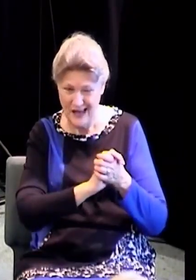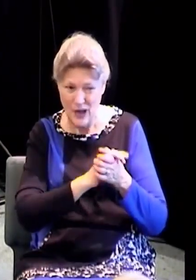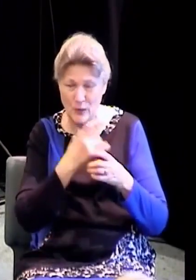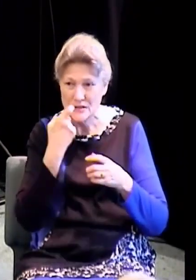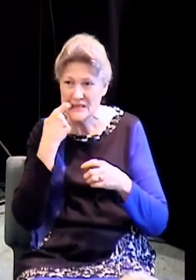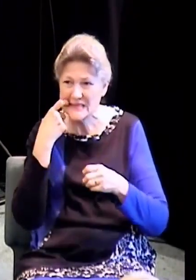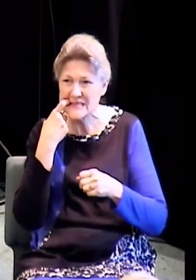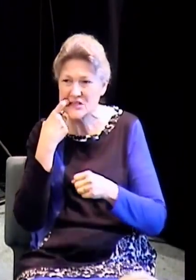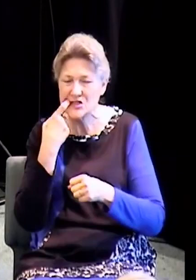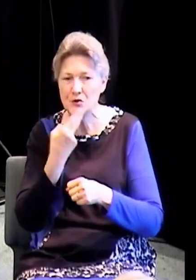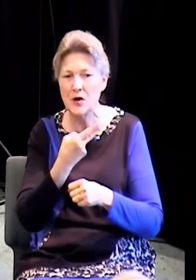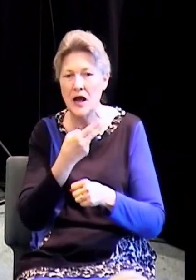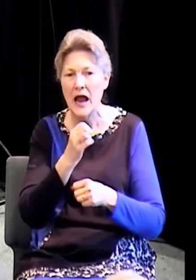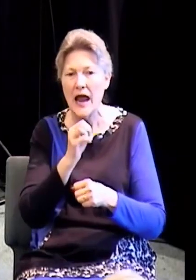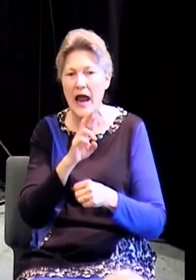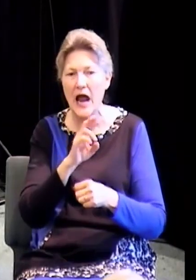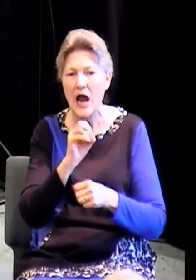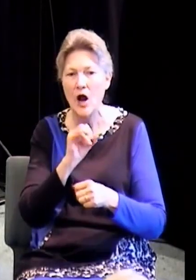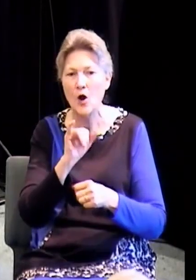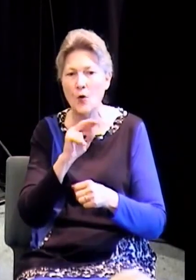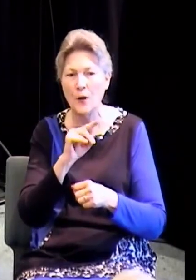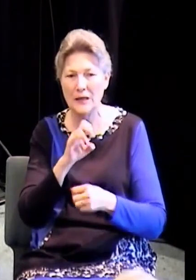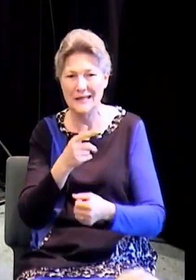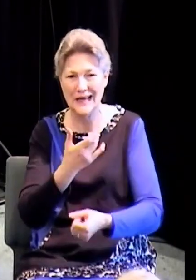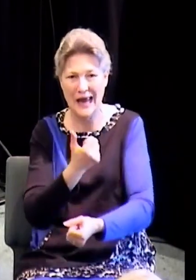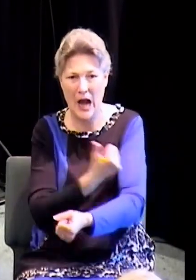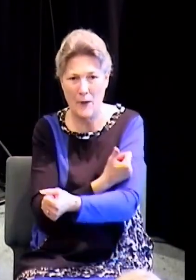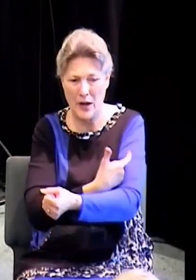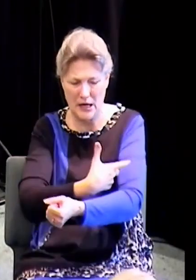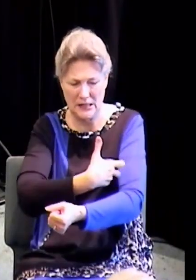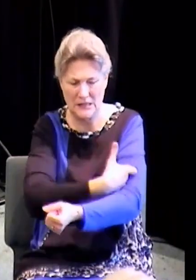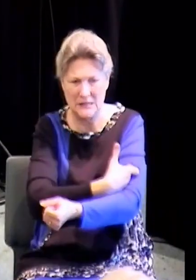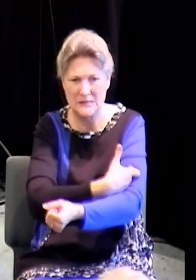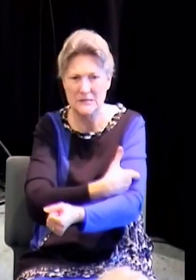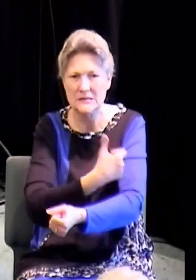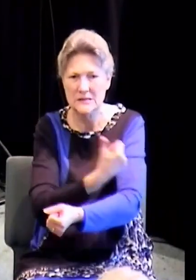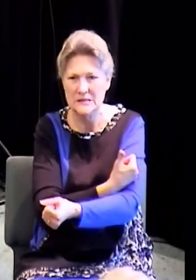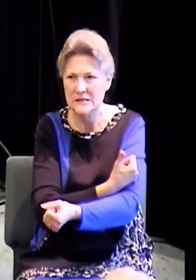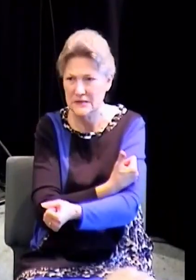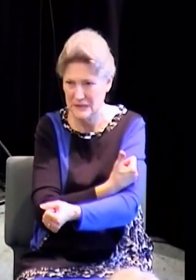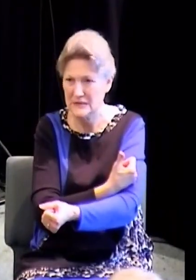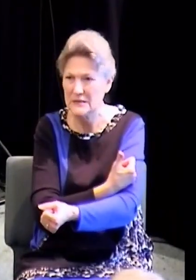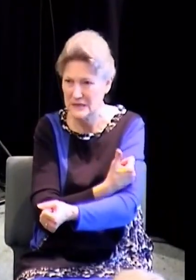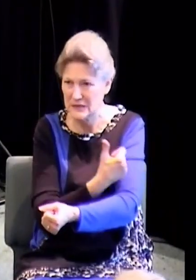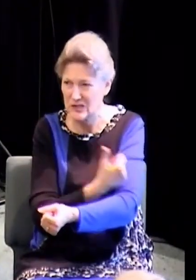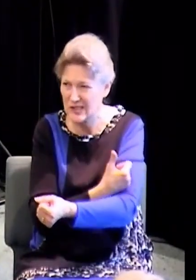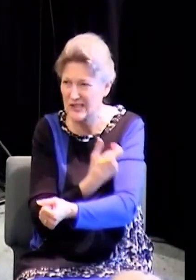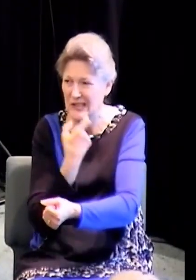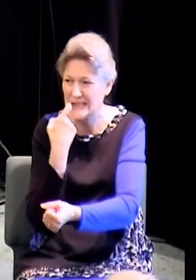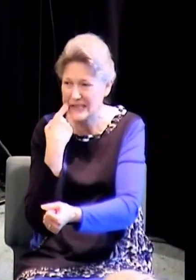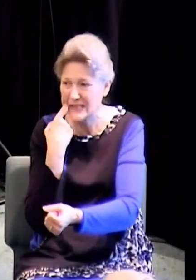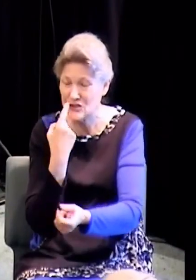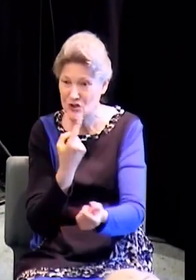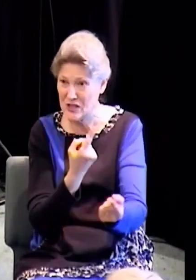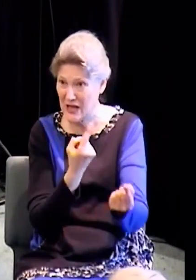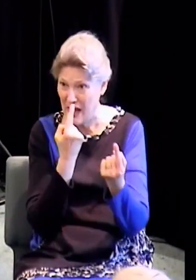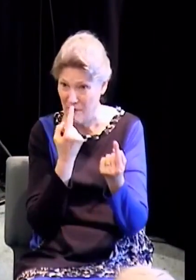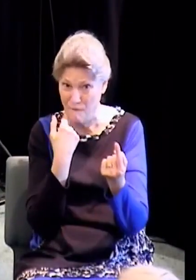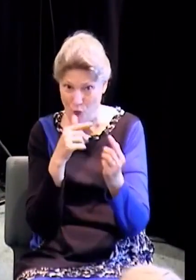pray for the Holy Ghost. See, she came to deliver her husband but God said, I've got something greater than that.